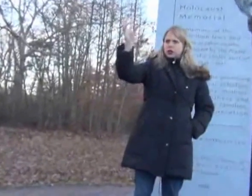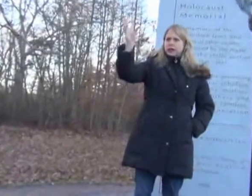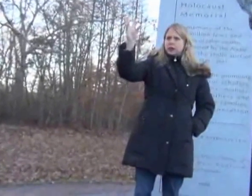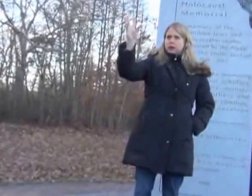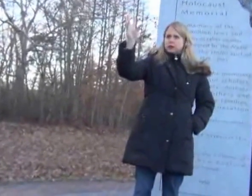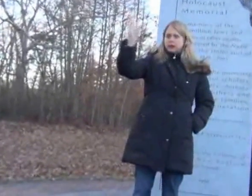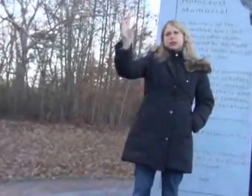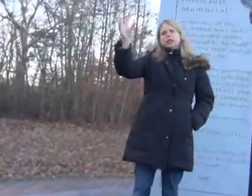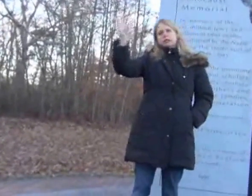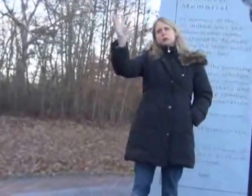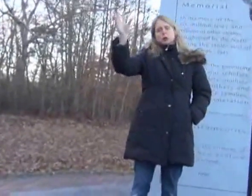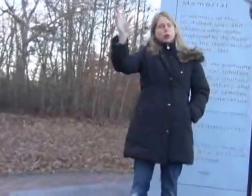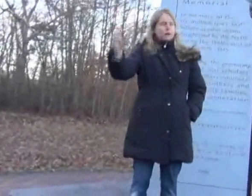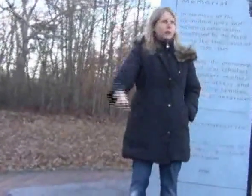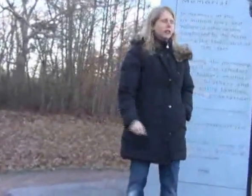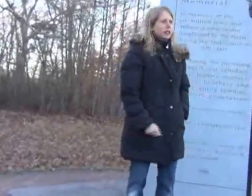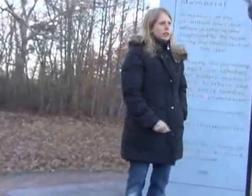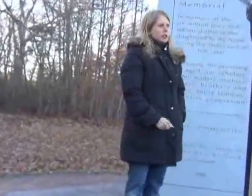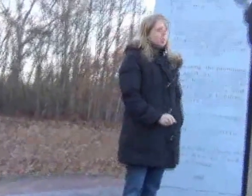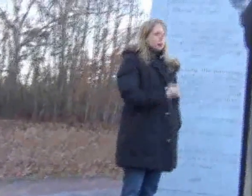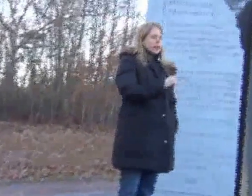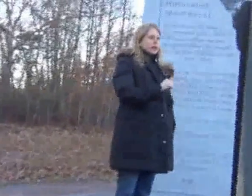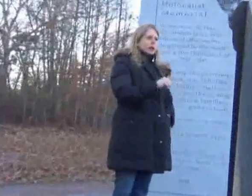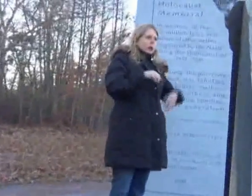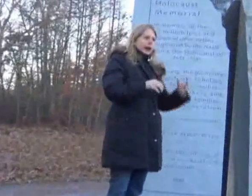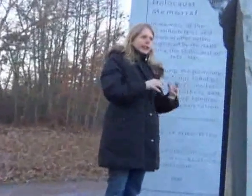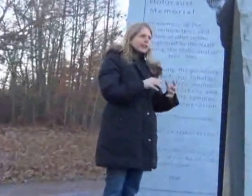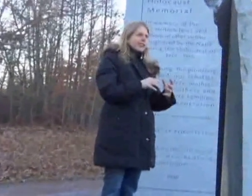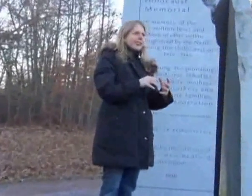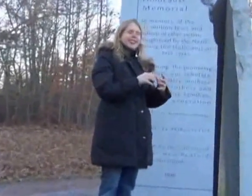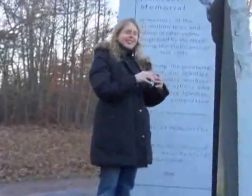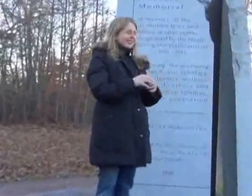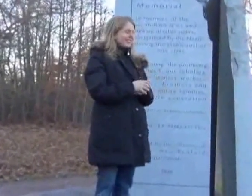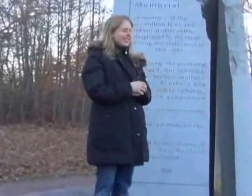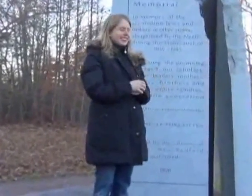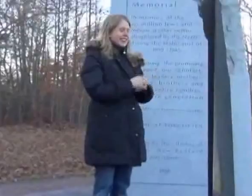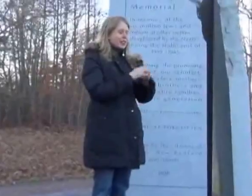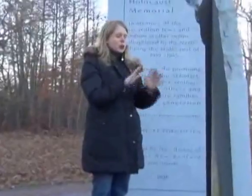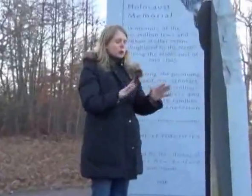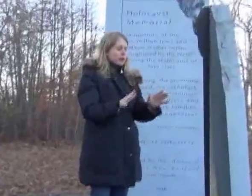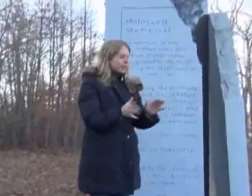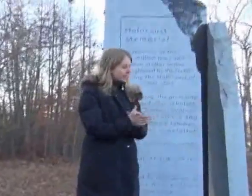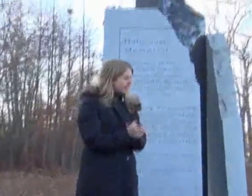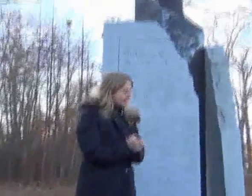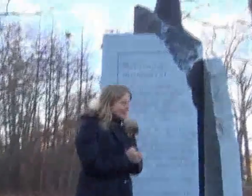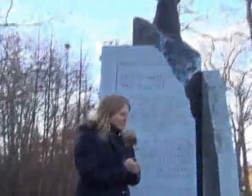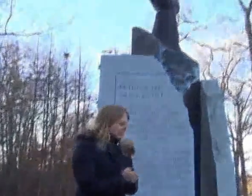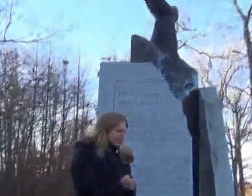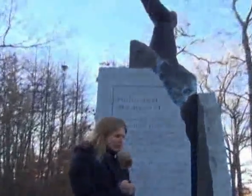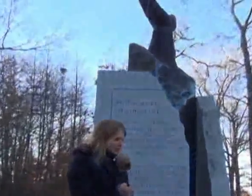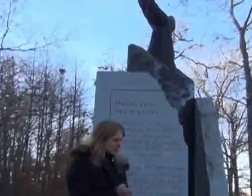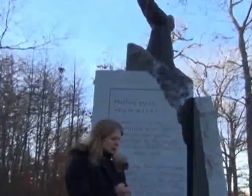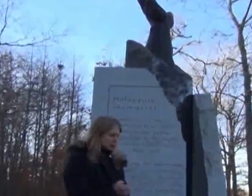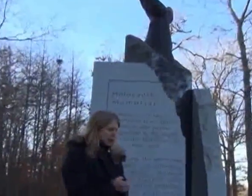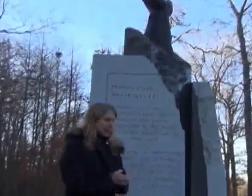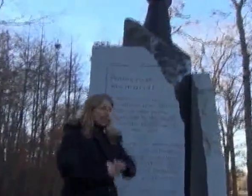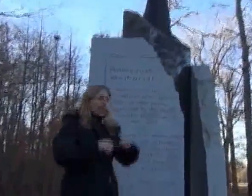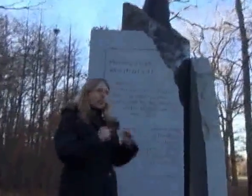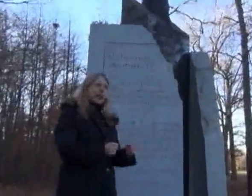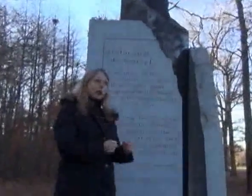shape that would symbolize the menorah. But then they wanted, and I hope you guys really understand what I'm saying, they